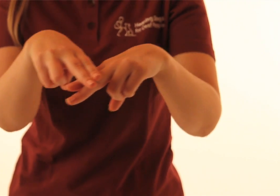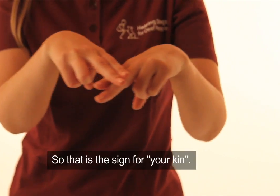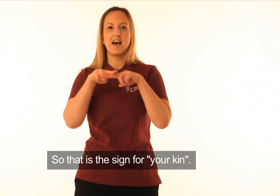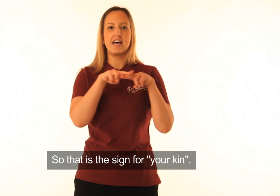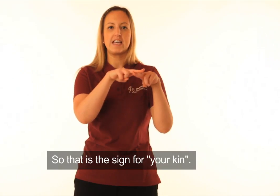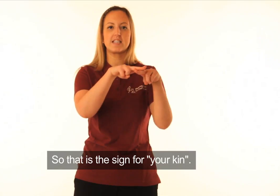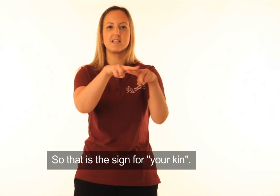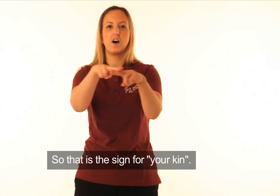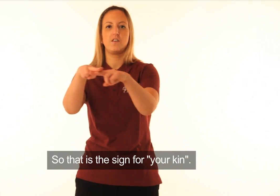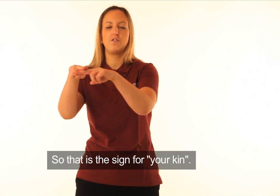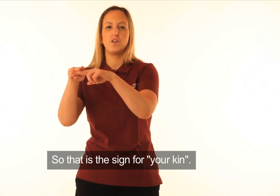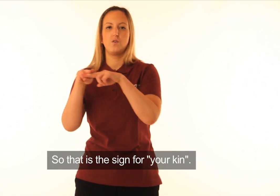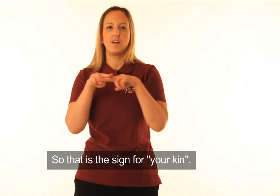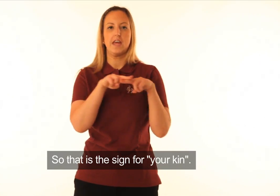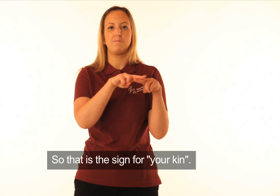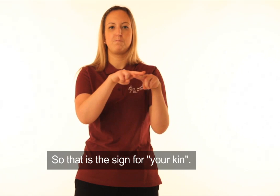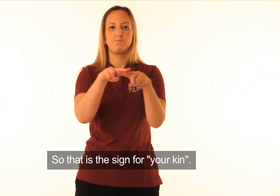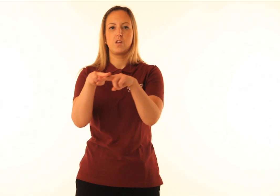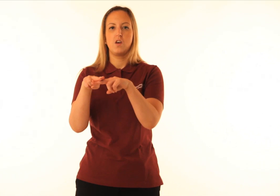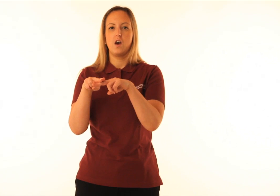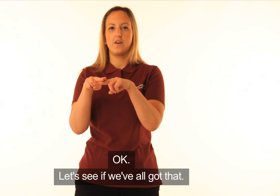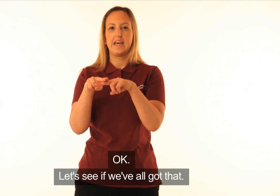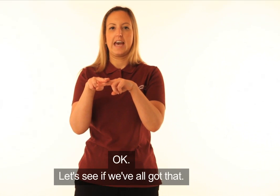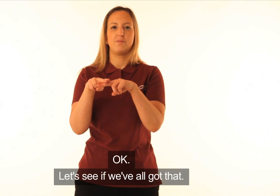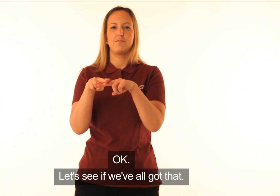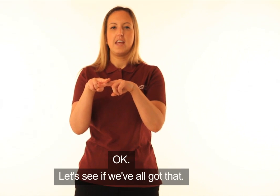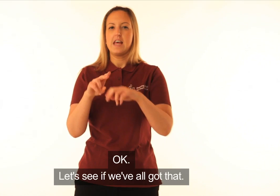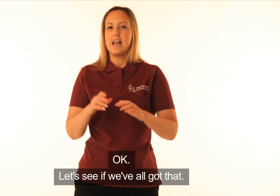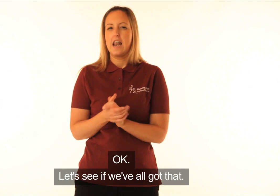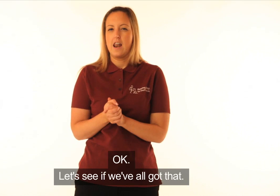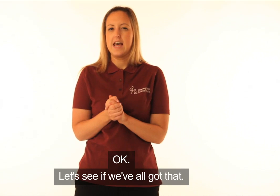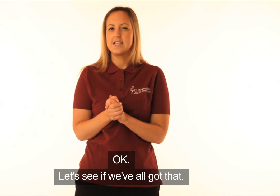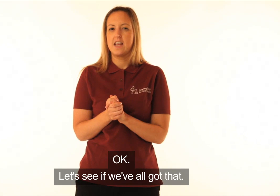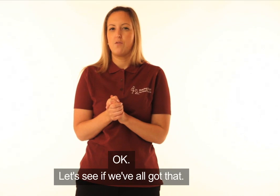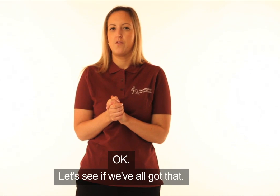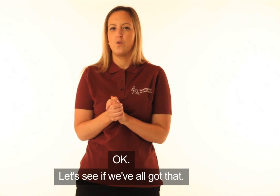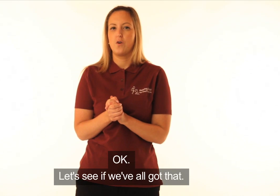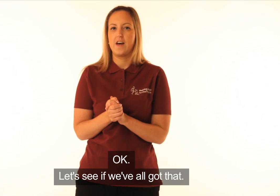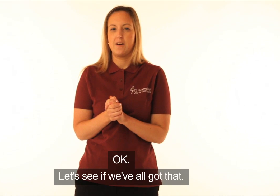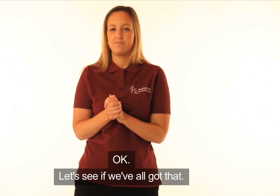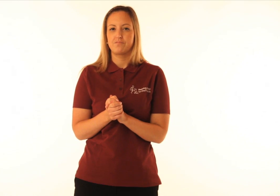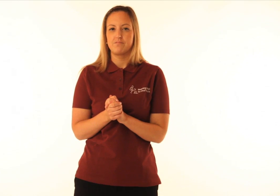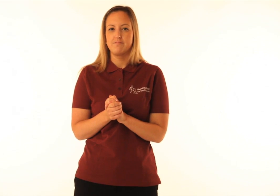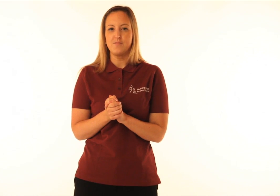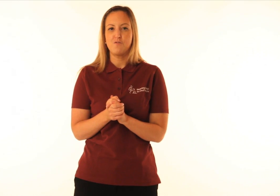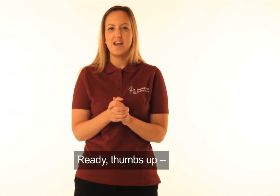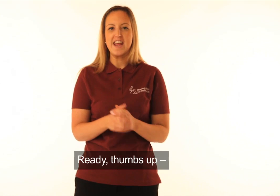So that is the sign for your kin. OK? Let's see if we've all got that. Ready?